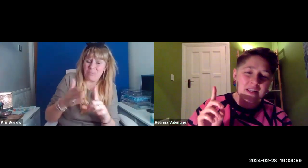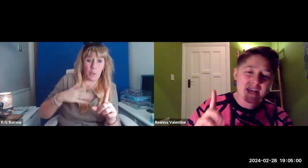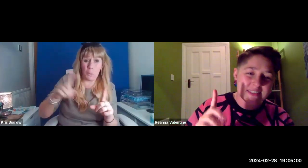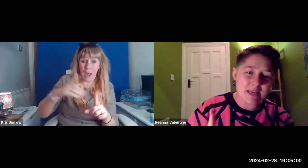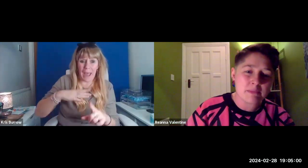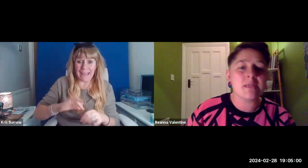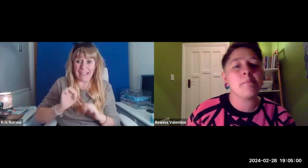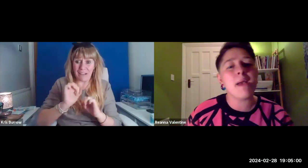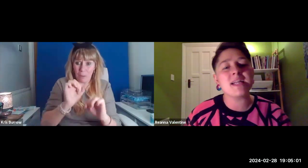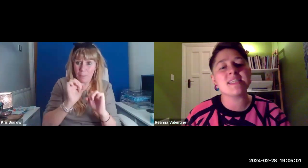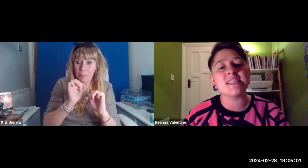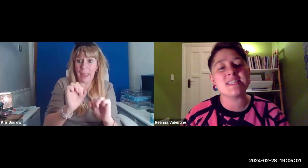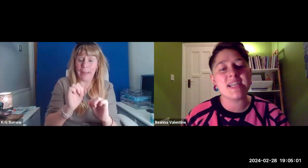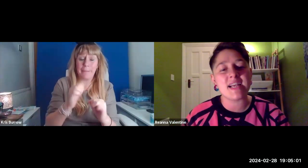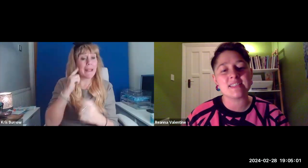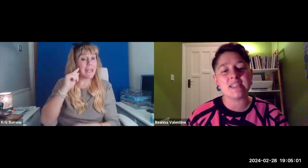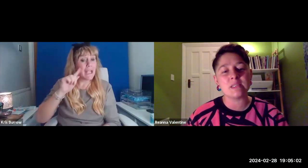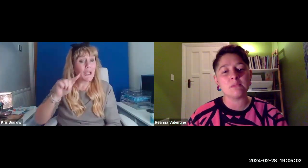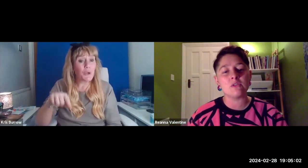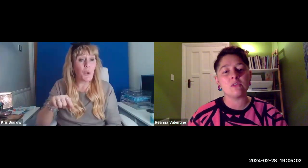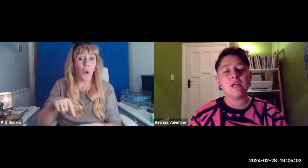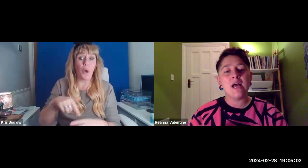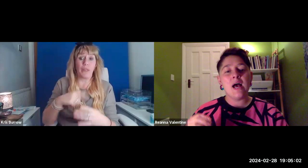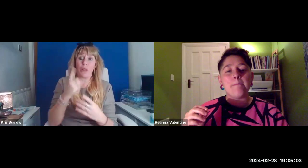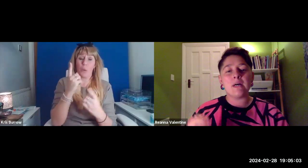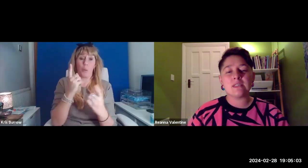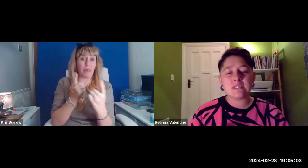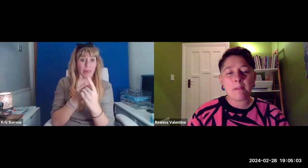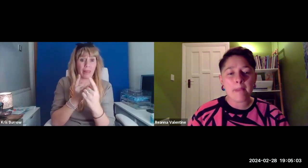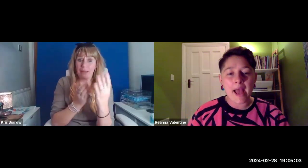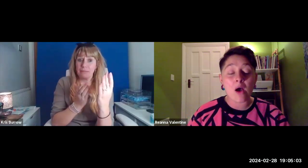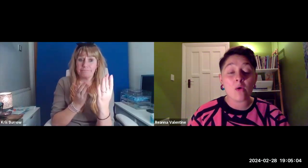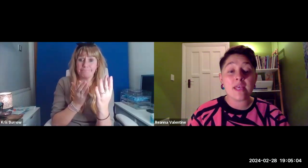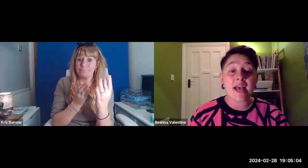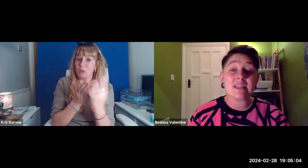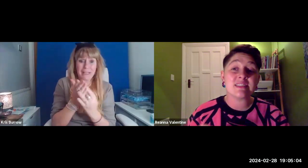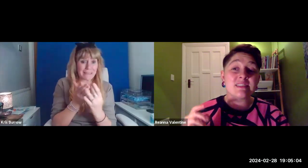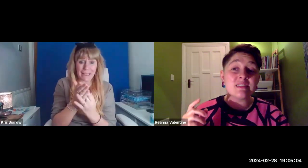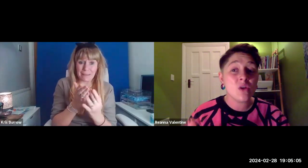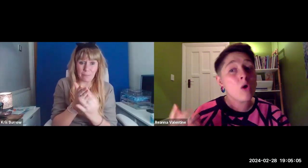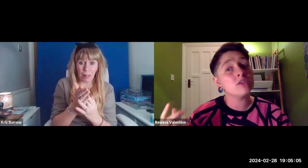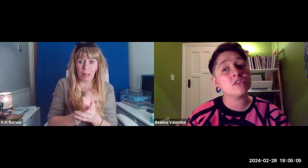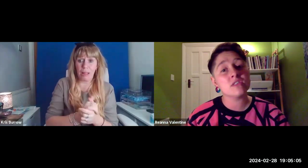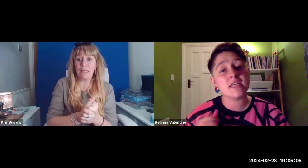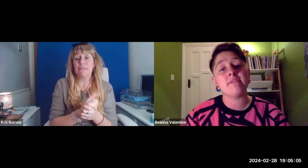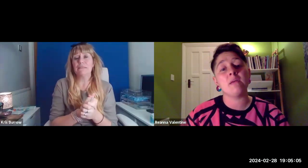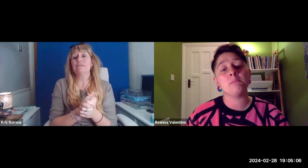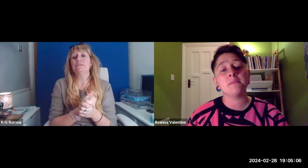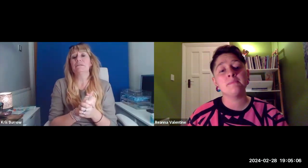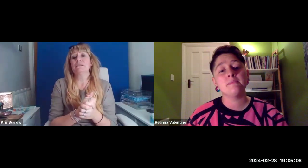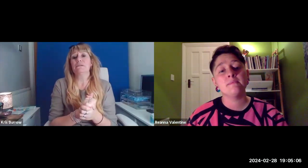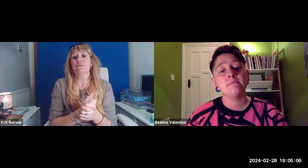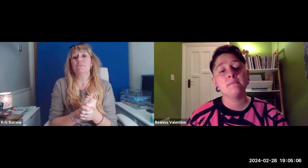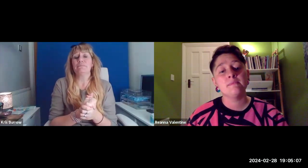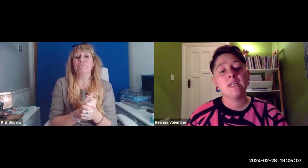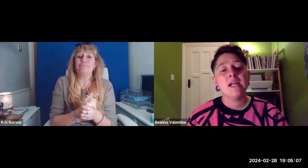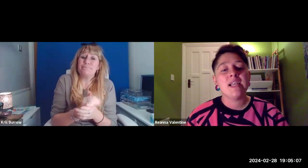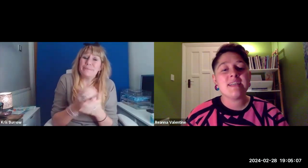the one exception met is inaccessible, but somehow yet not give up.